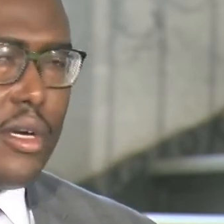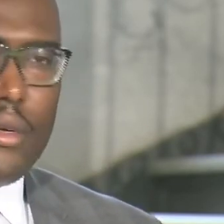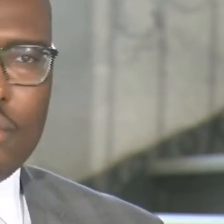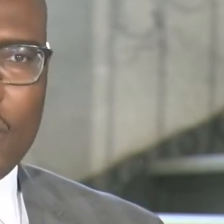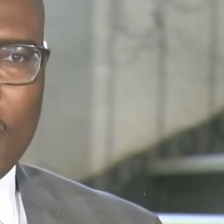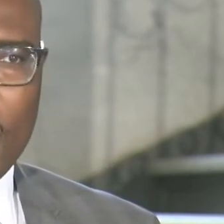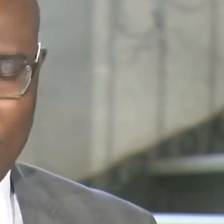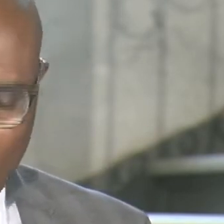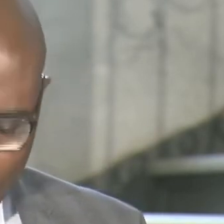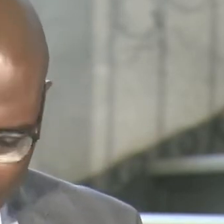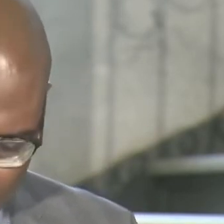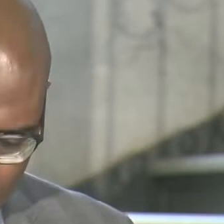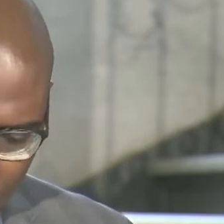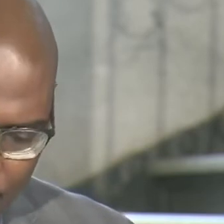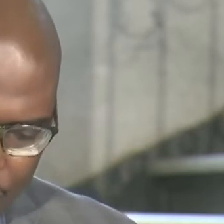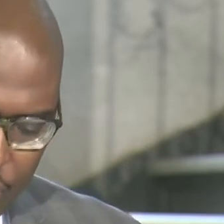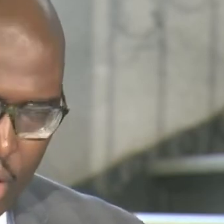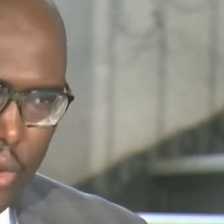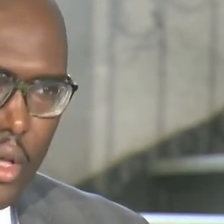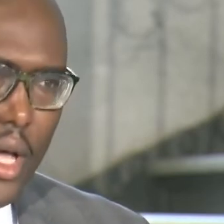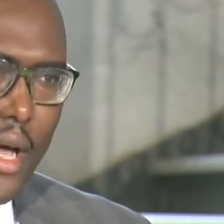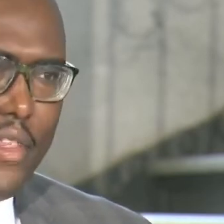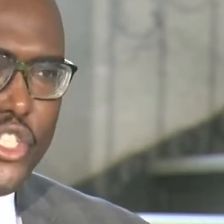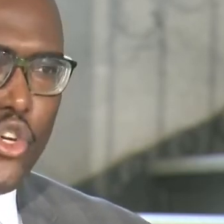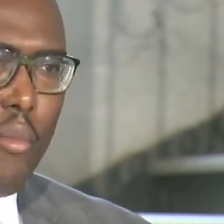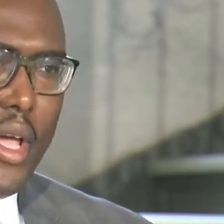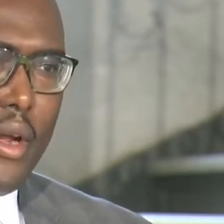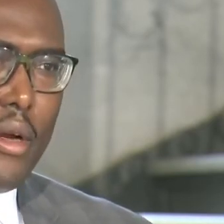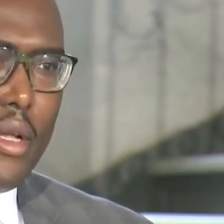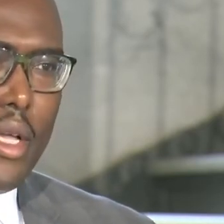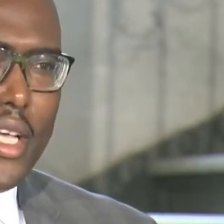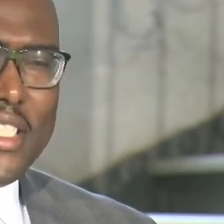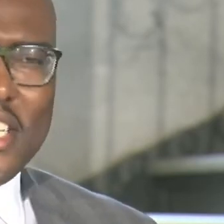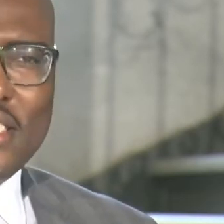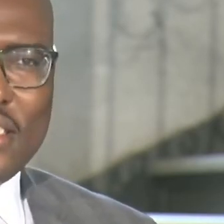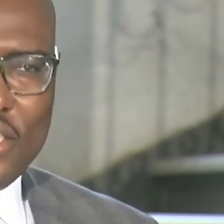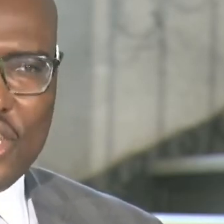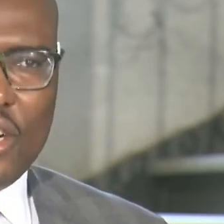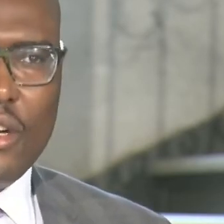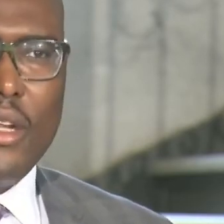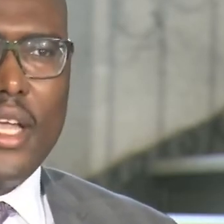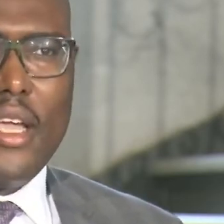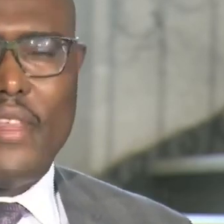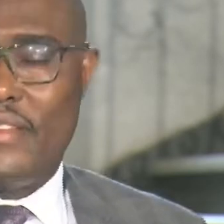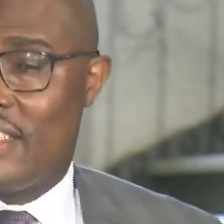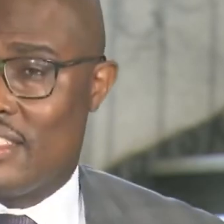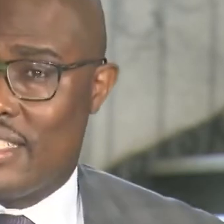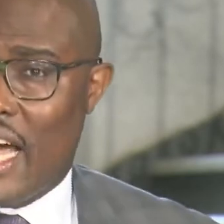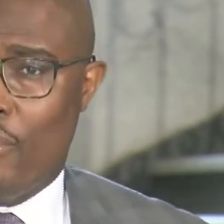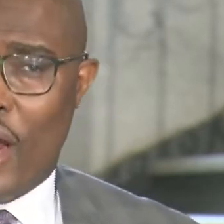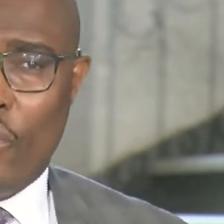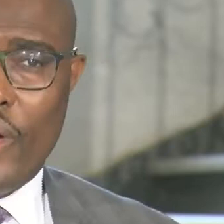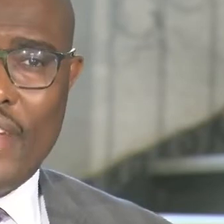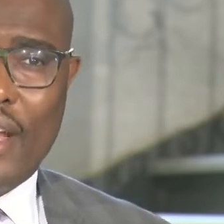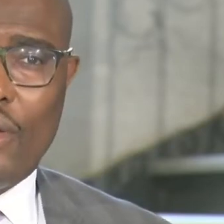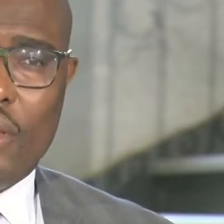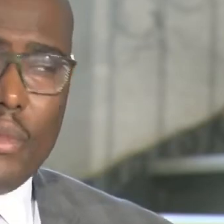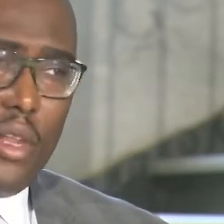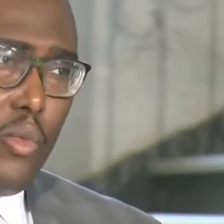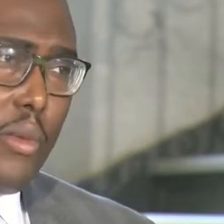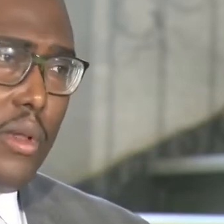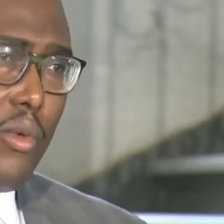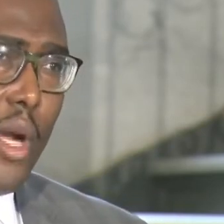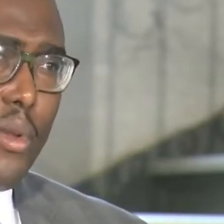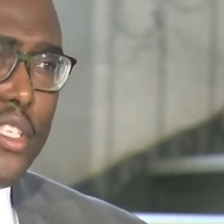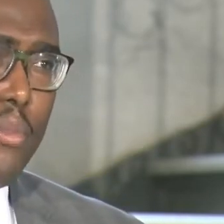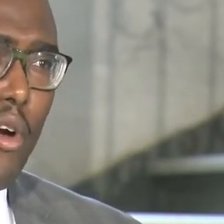concerned and I want you to also know that your mayor is just as concerned and that this is a top priority of not only the